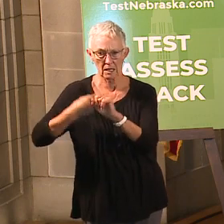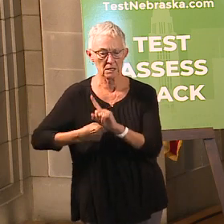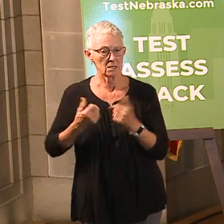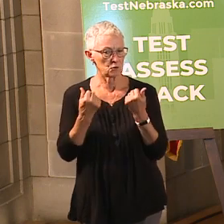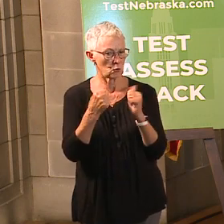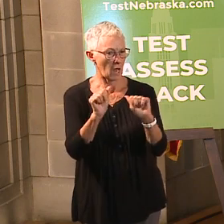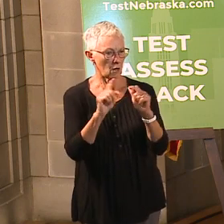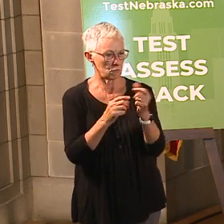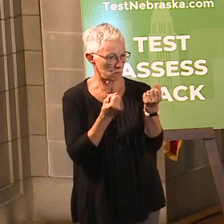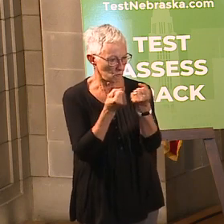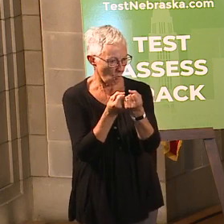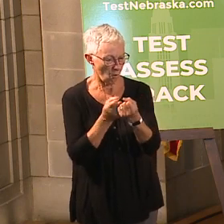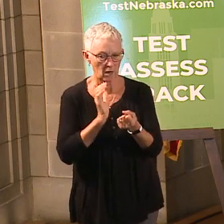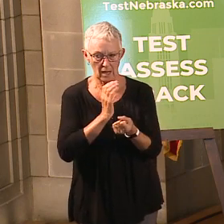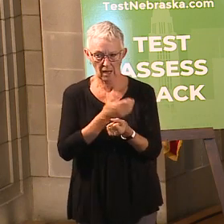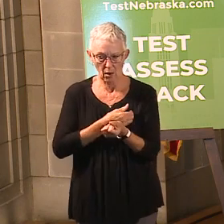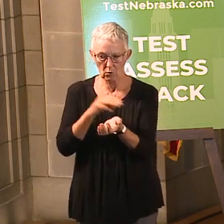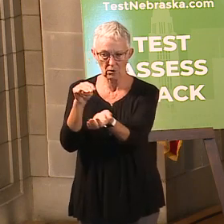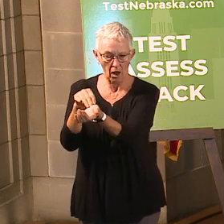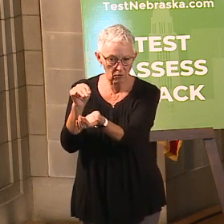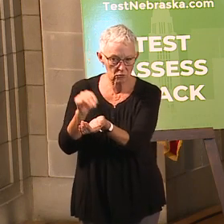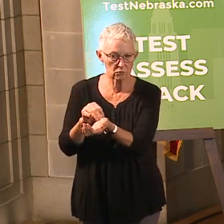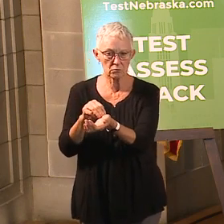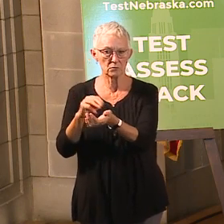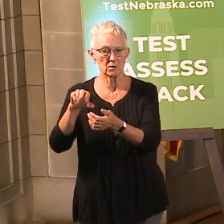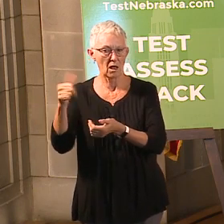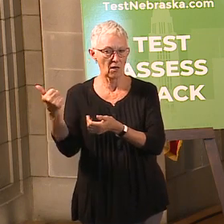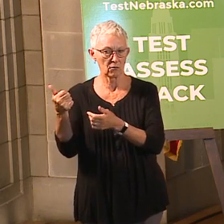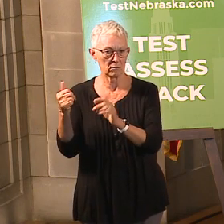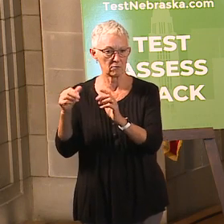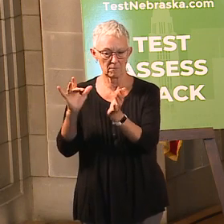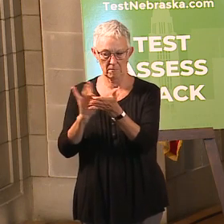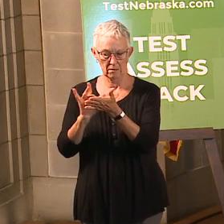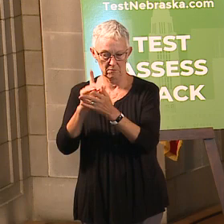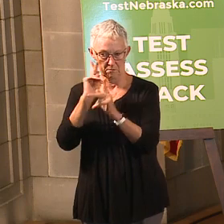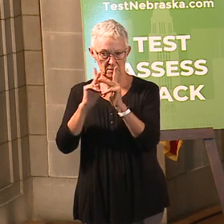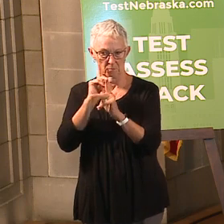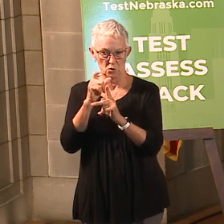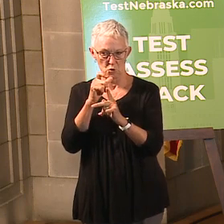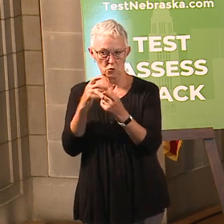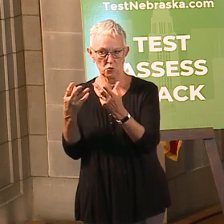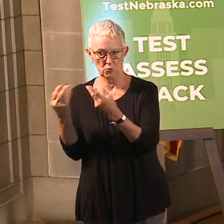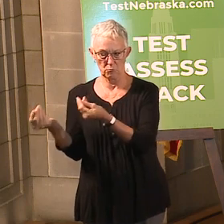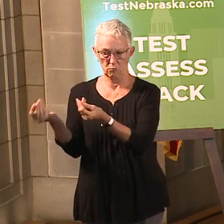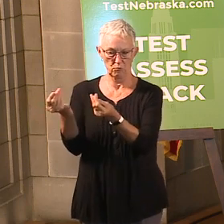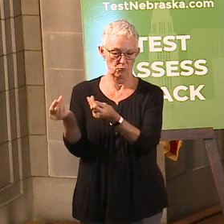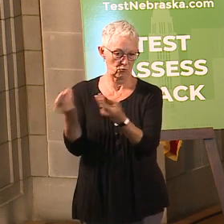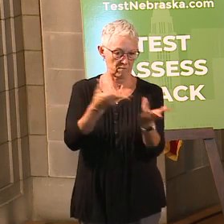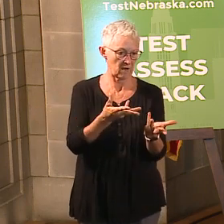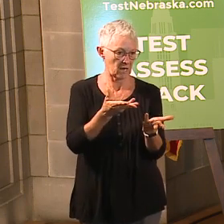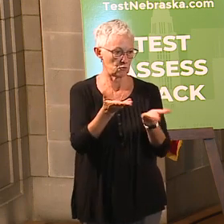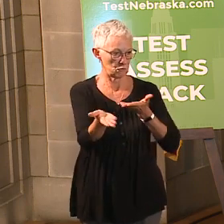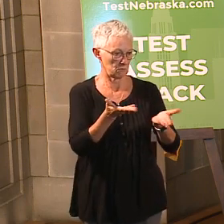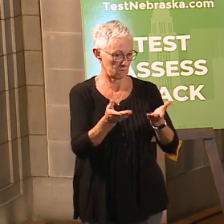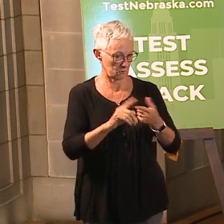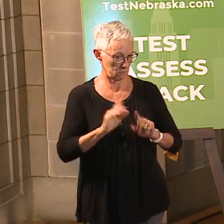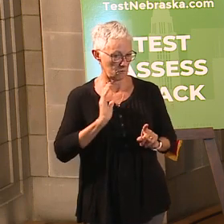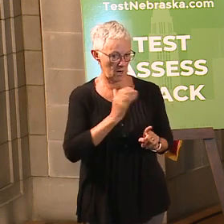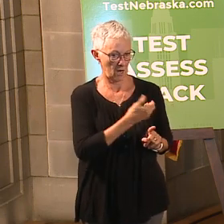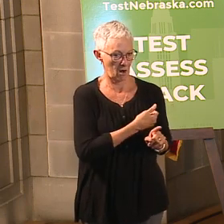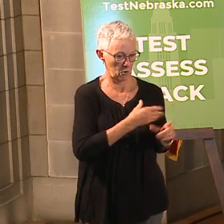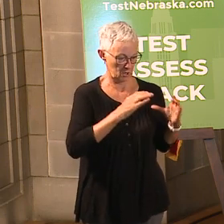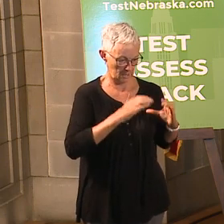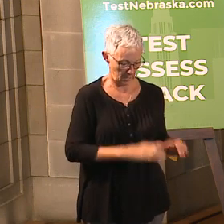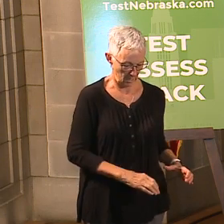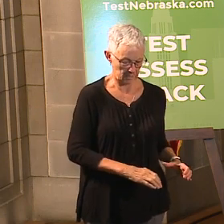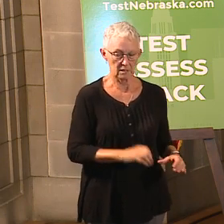supportive of our health care provider partners. We continue to be in close daily contact so we understand the needs and offer supports that